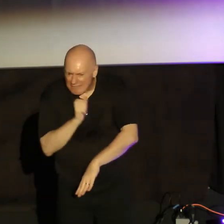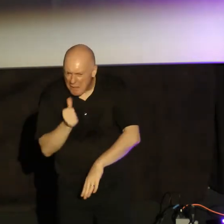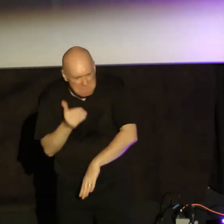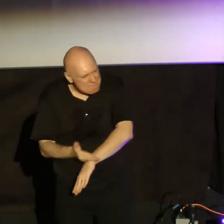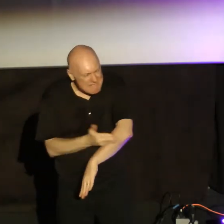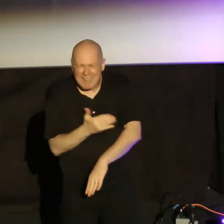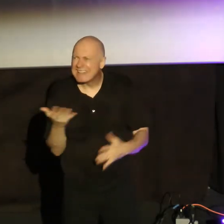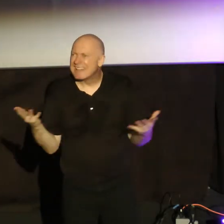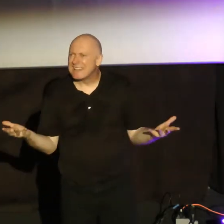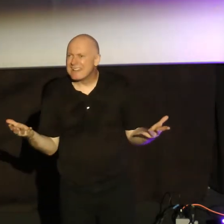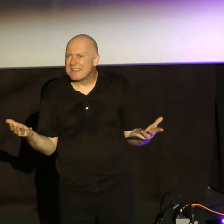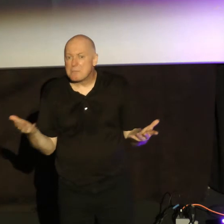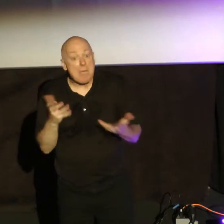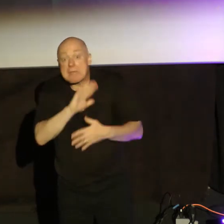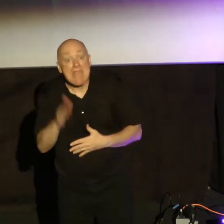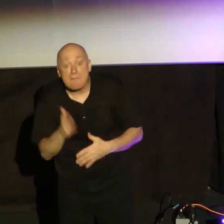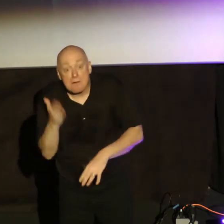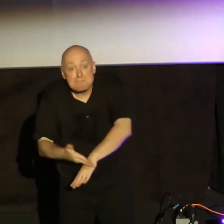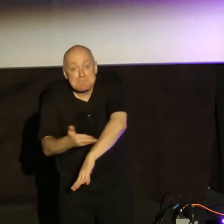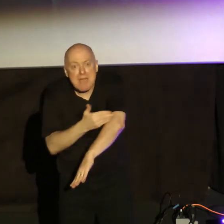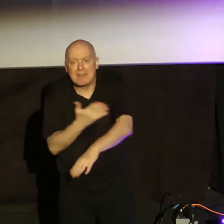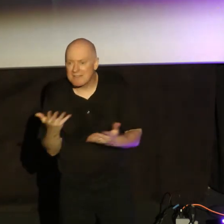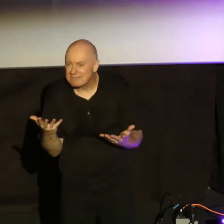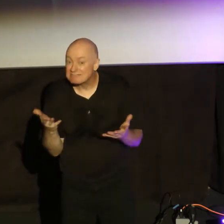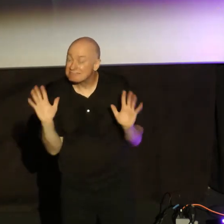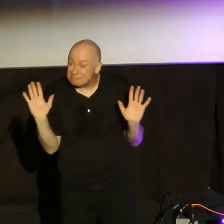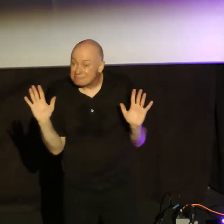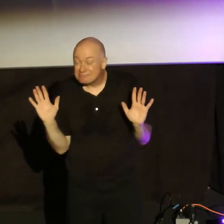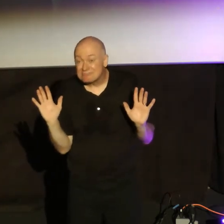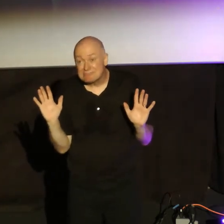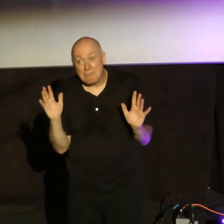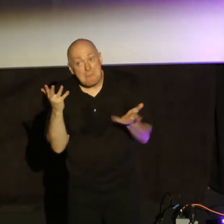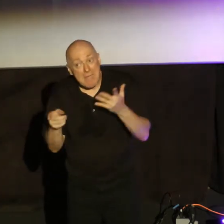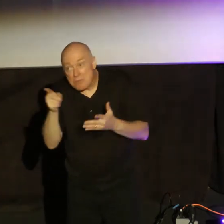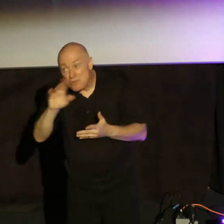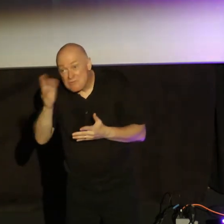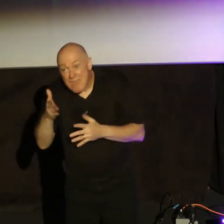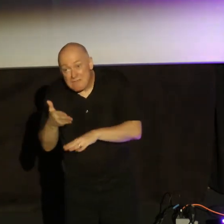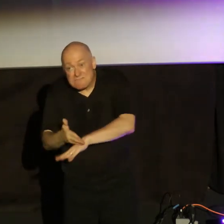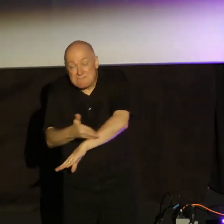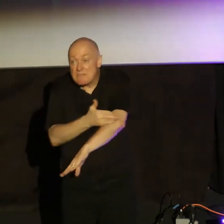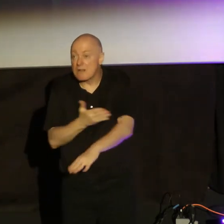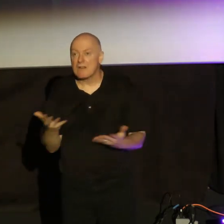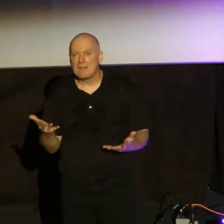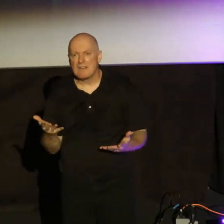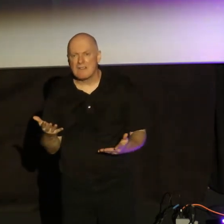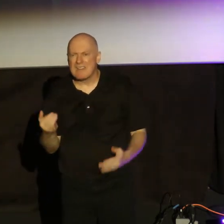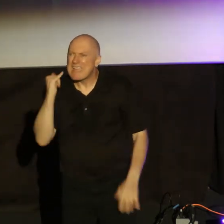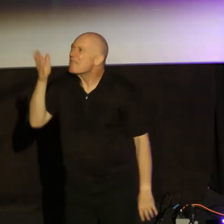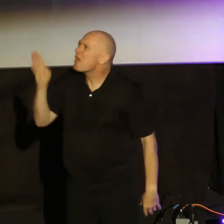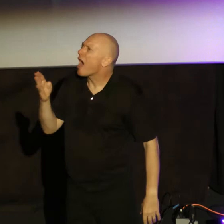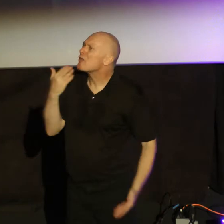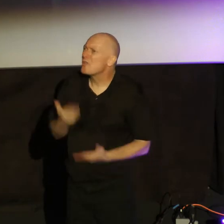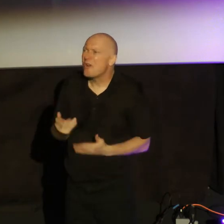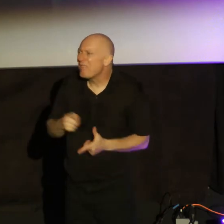And it might not get better. I want to say that to you this morning. may not get better. And you say, well, if God is good, then what's going on?